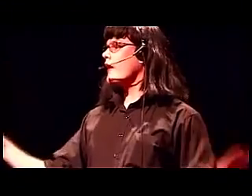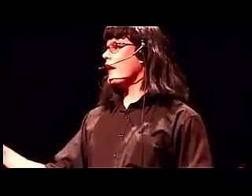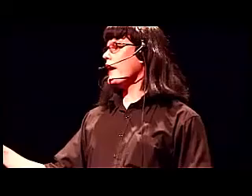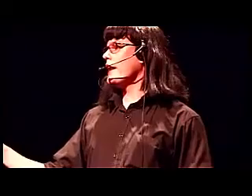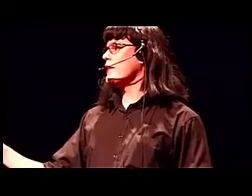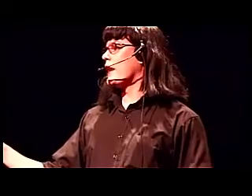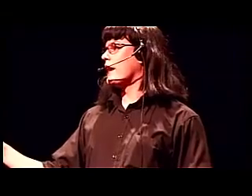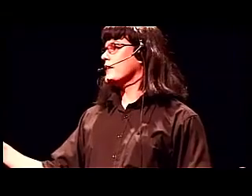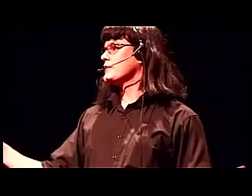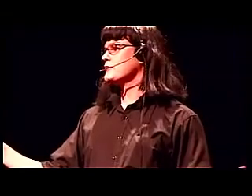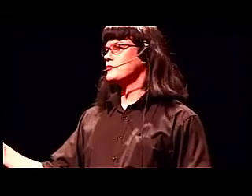Anyway.